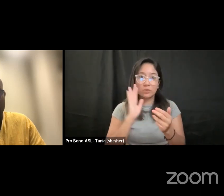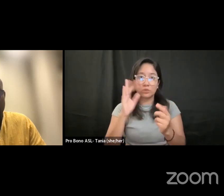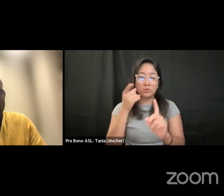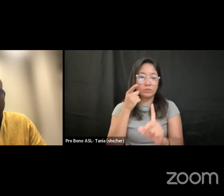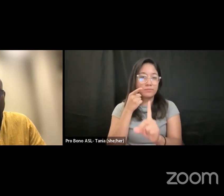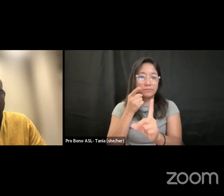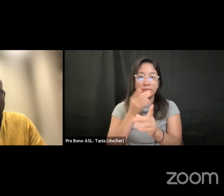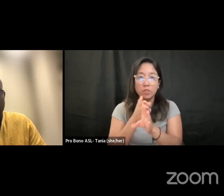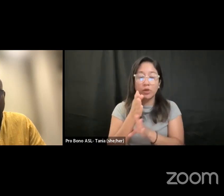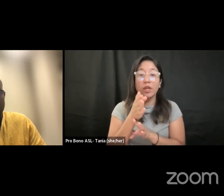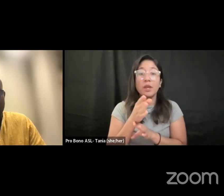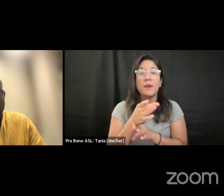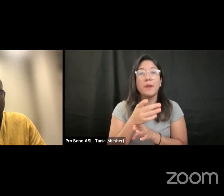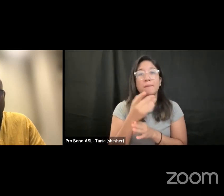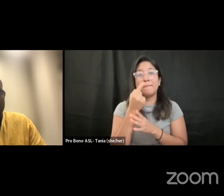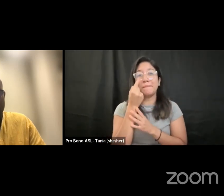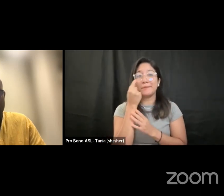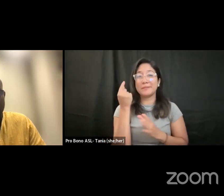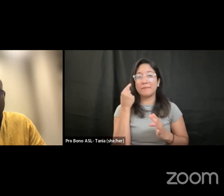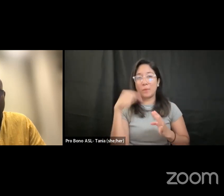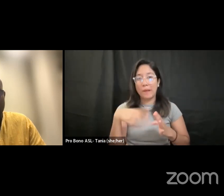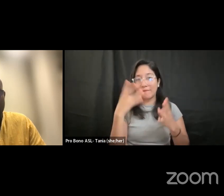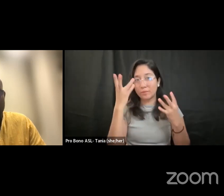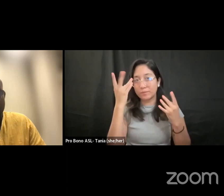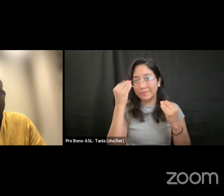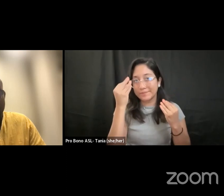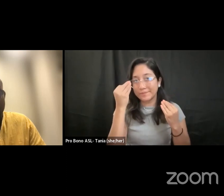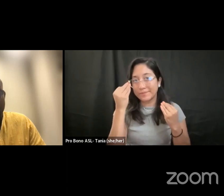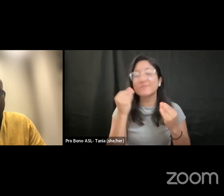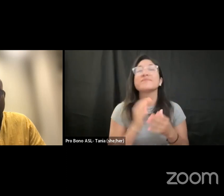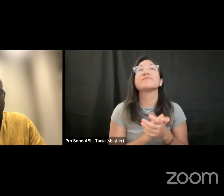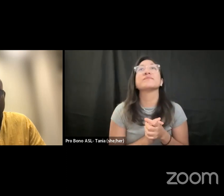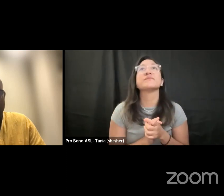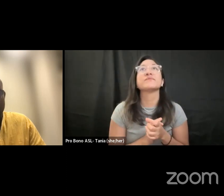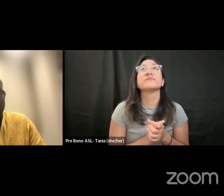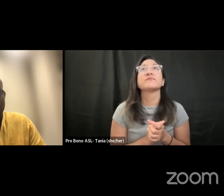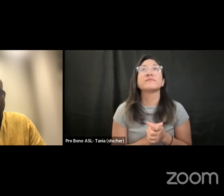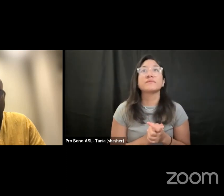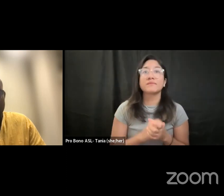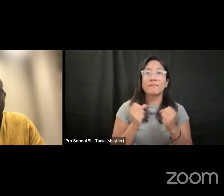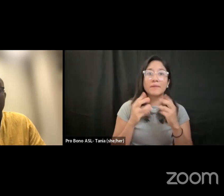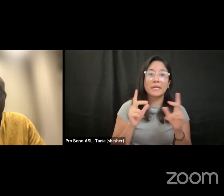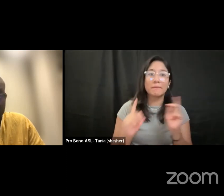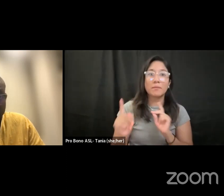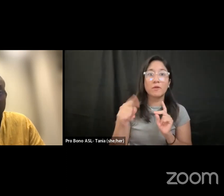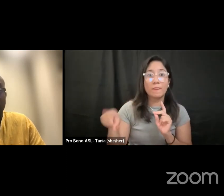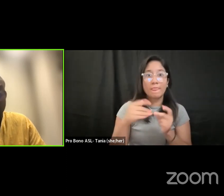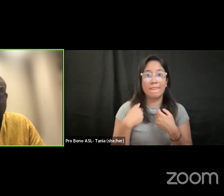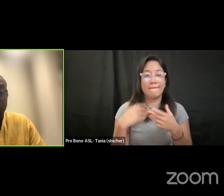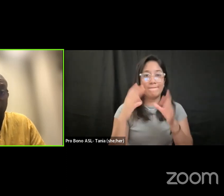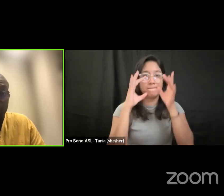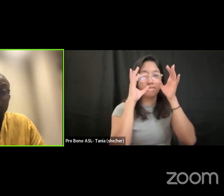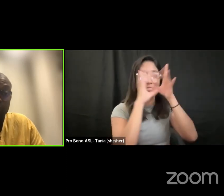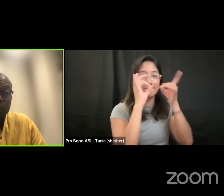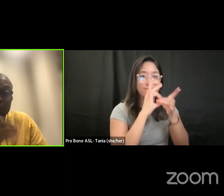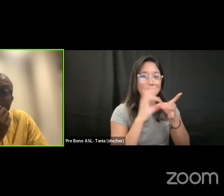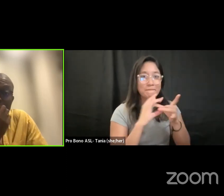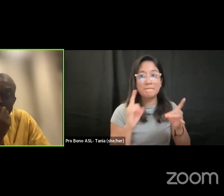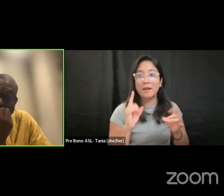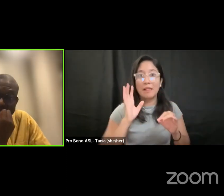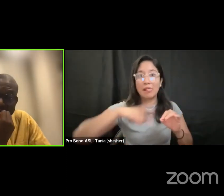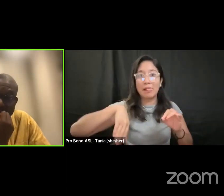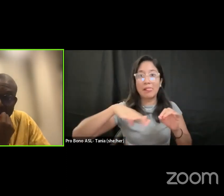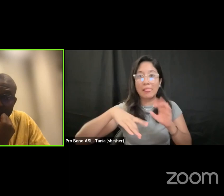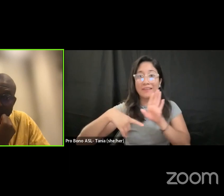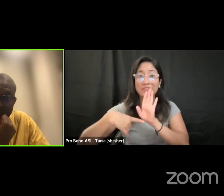we have a lot of brilliant people who have a lot of things to say but they are not visible why are they not